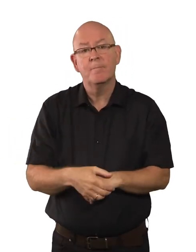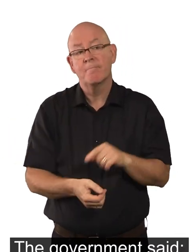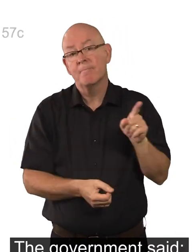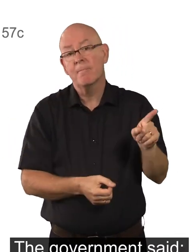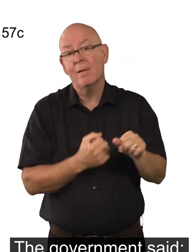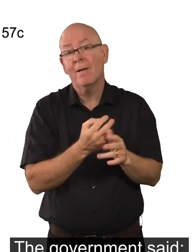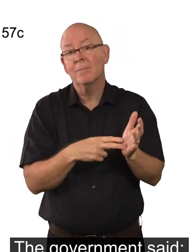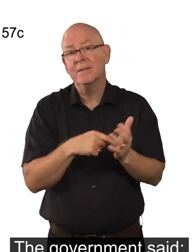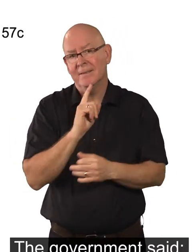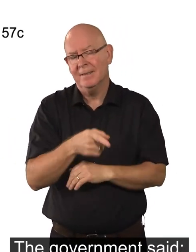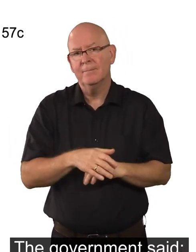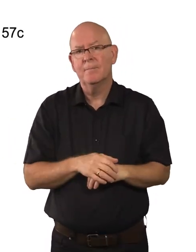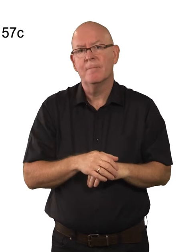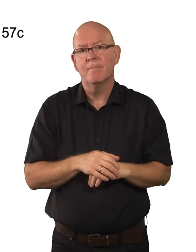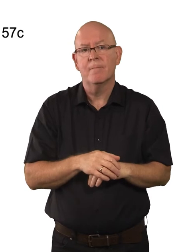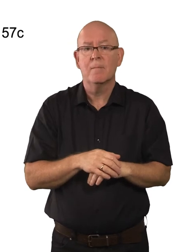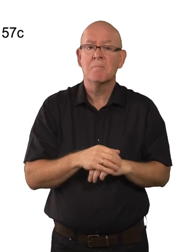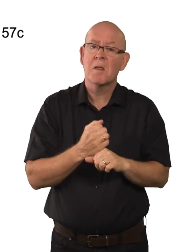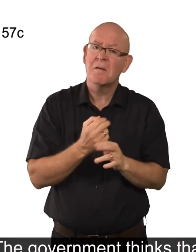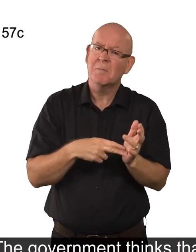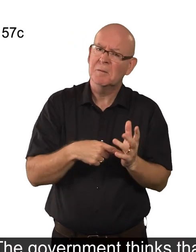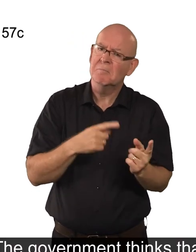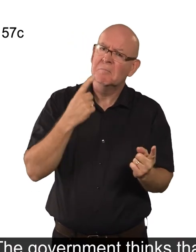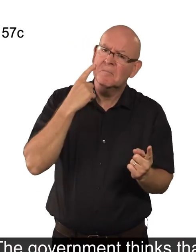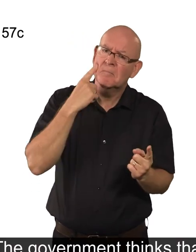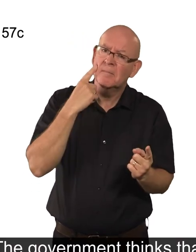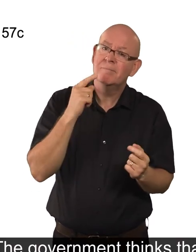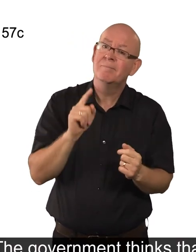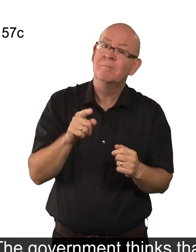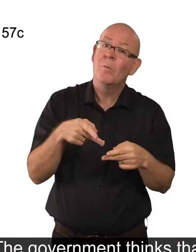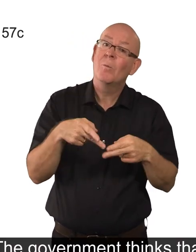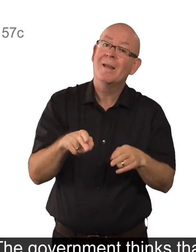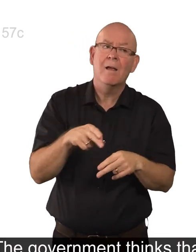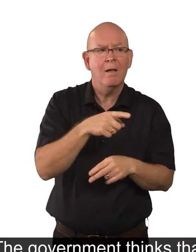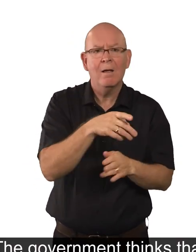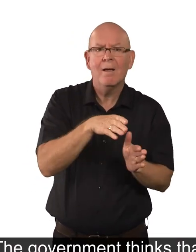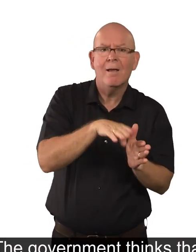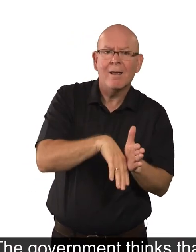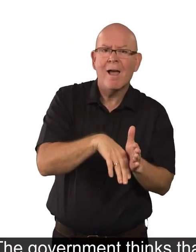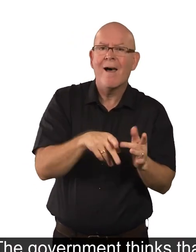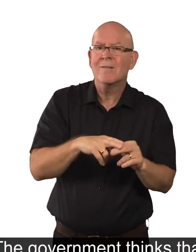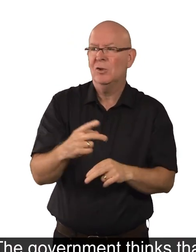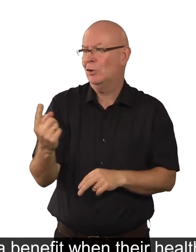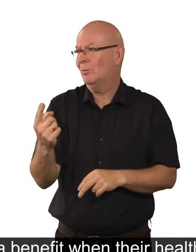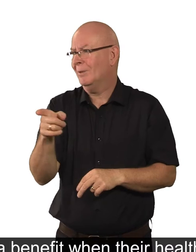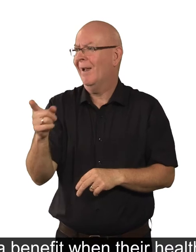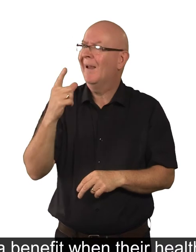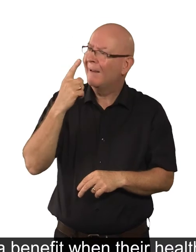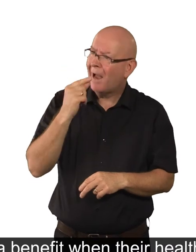The government said, The government thinks that the way it decides if someone can get a benefit when their health